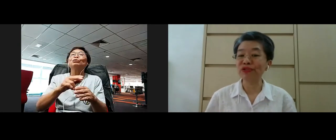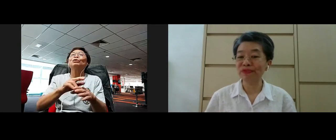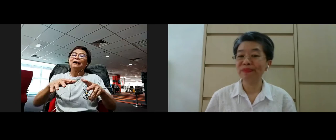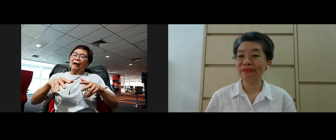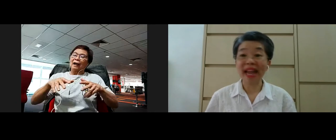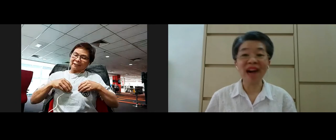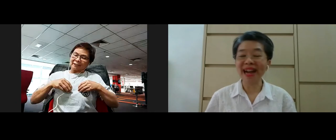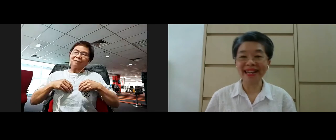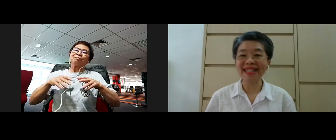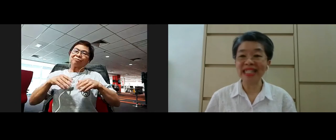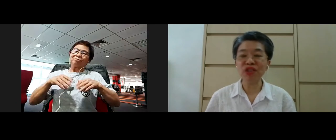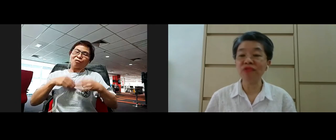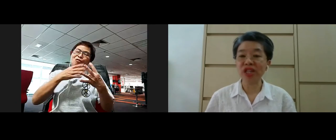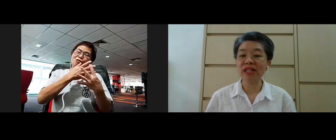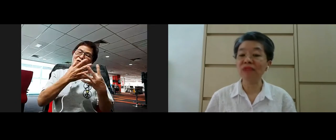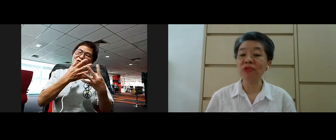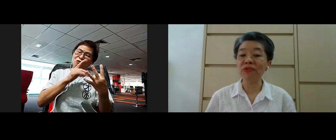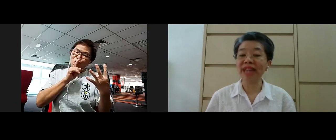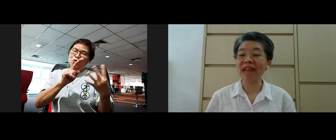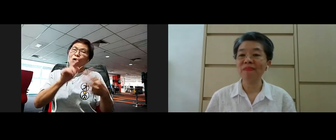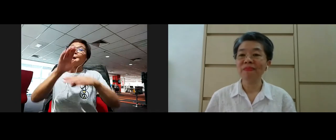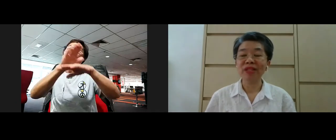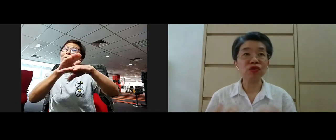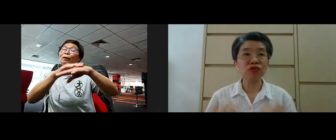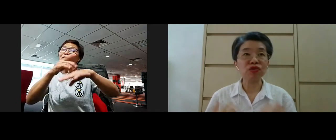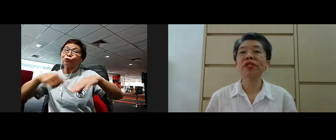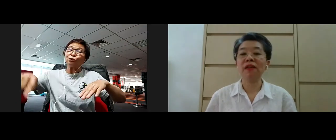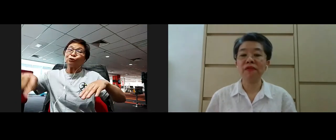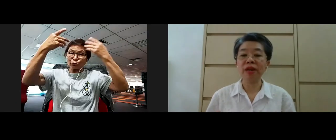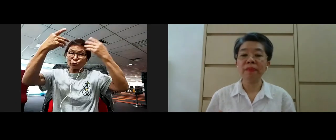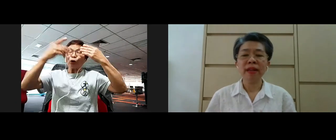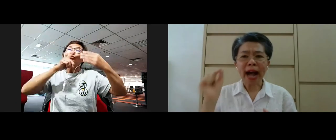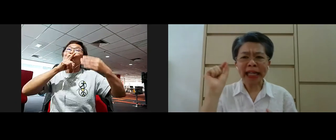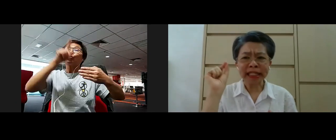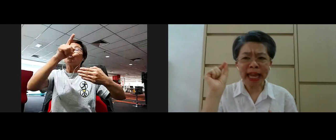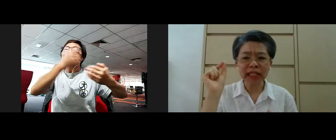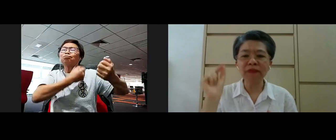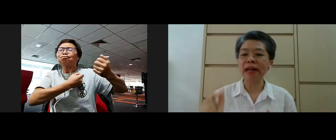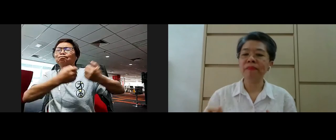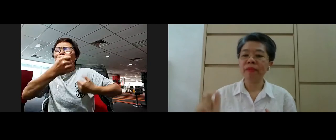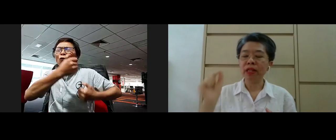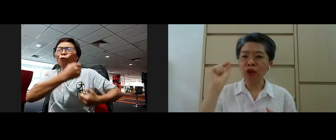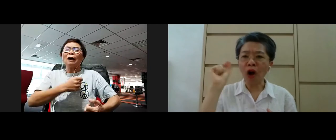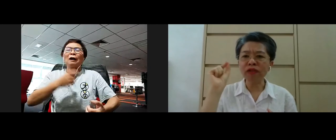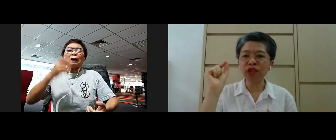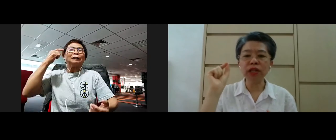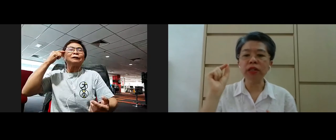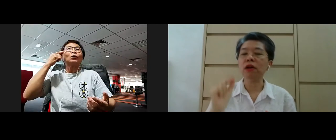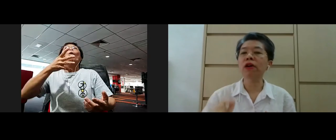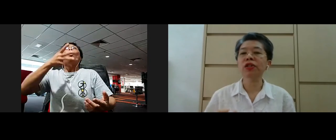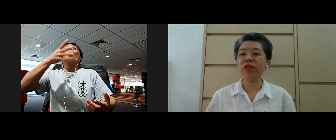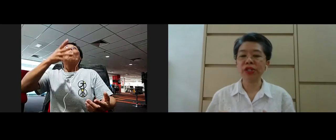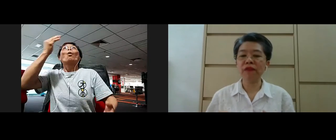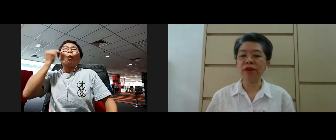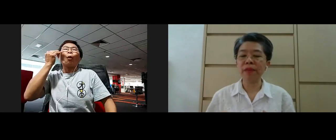vulnerable truth like how I urge you just now to look at the truth of suffering identify the origin